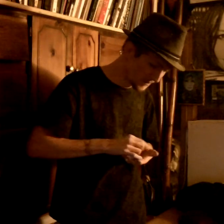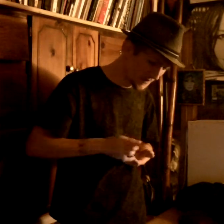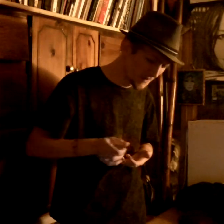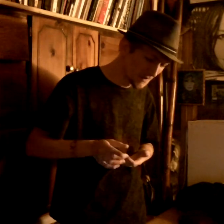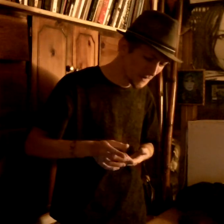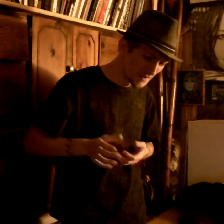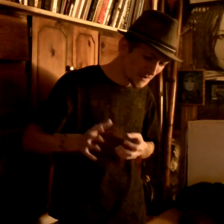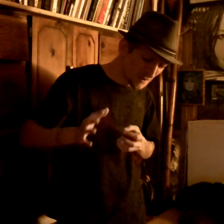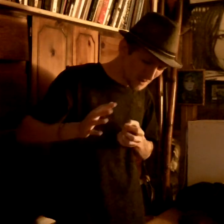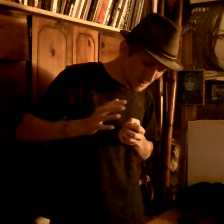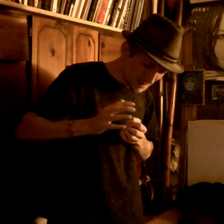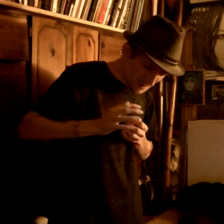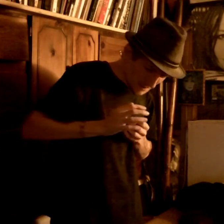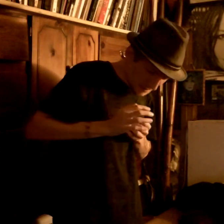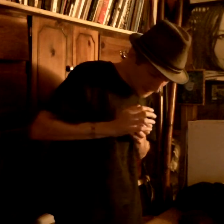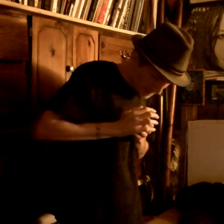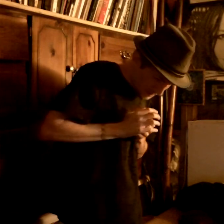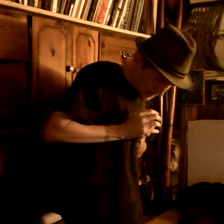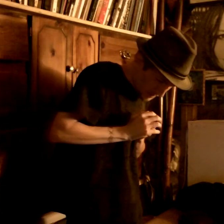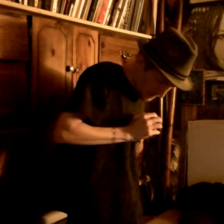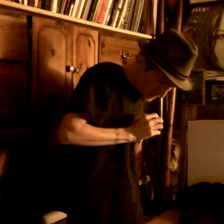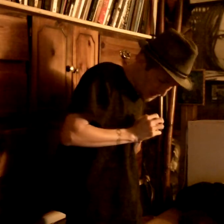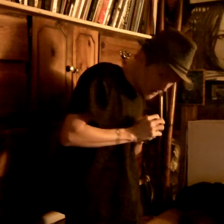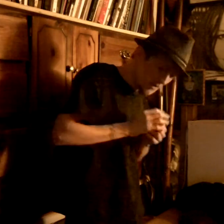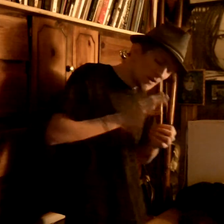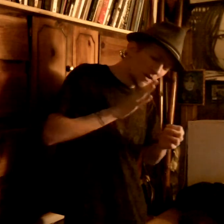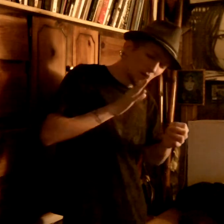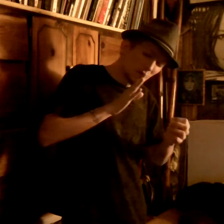there's a secret Kiss,